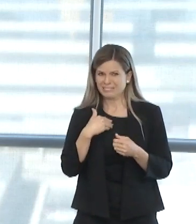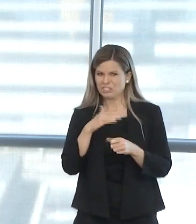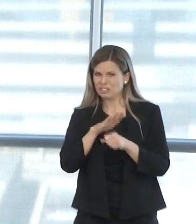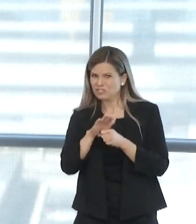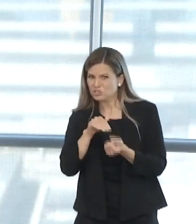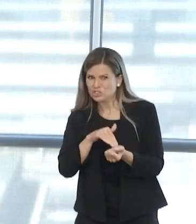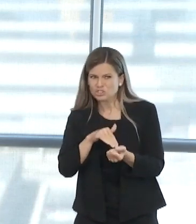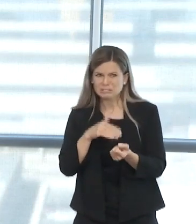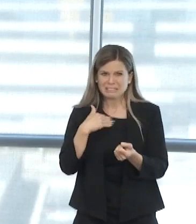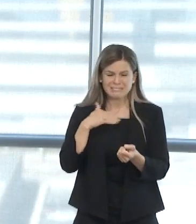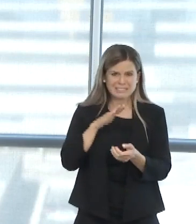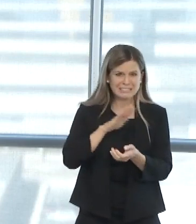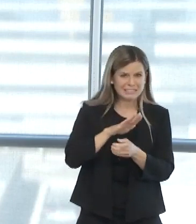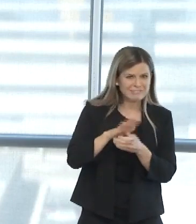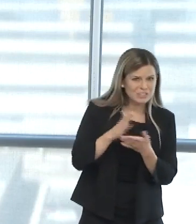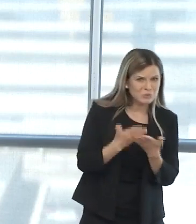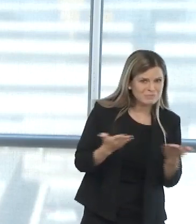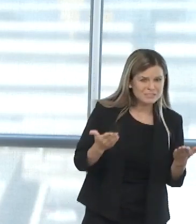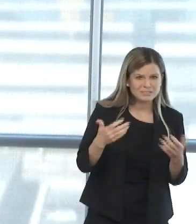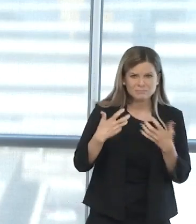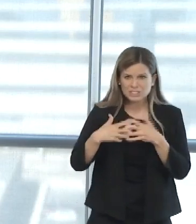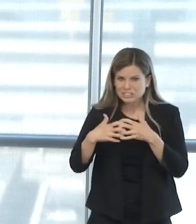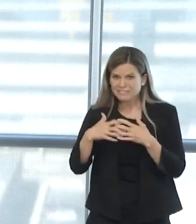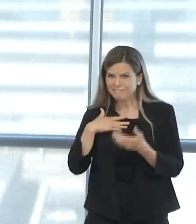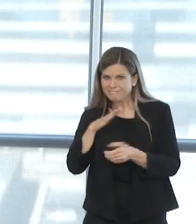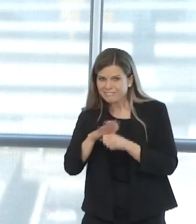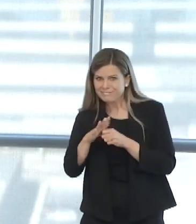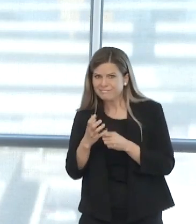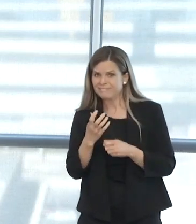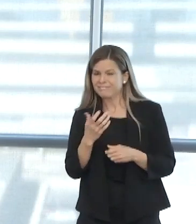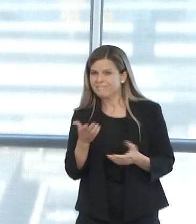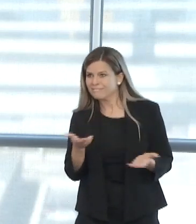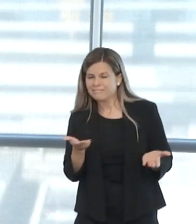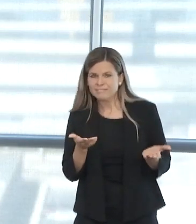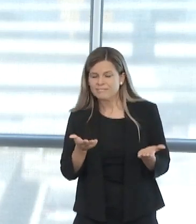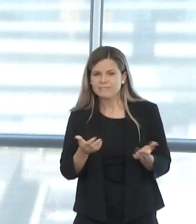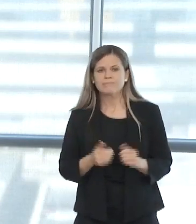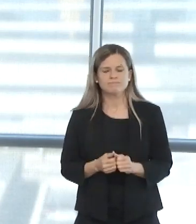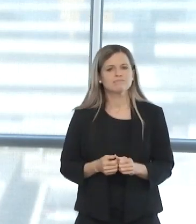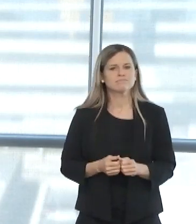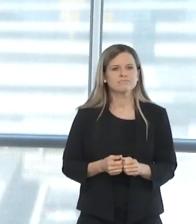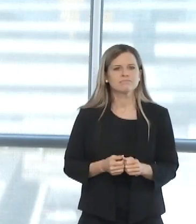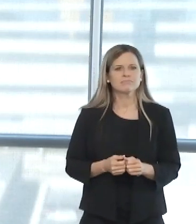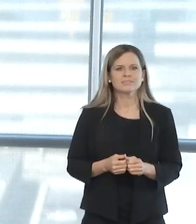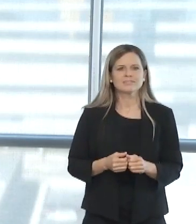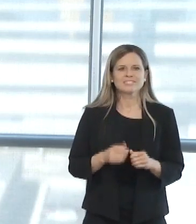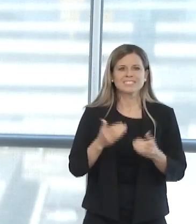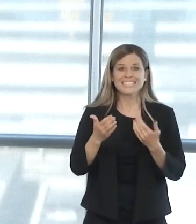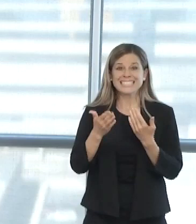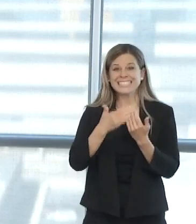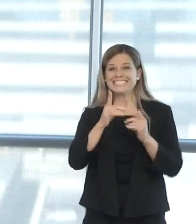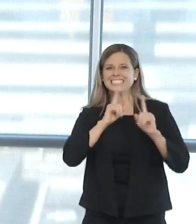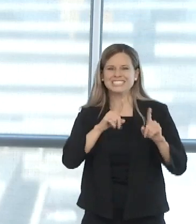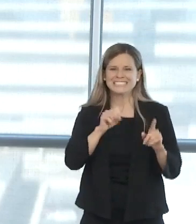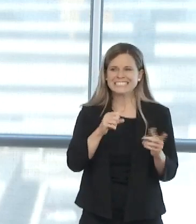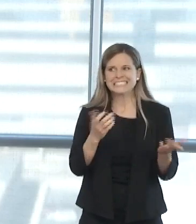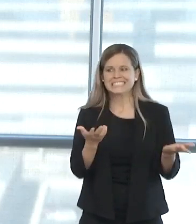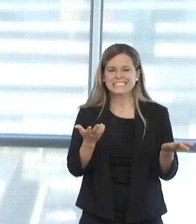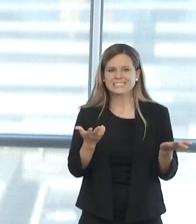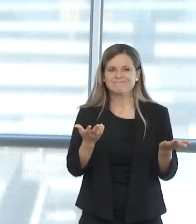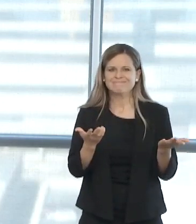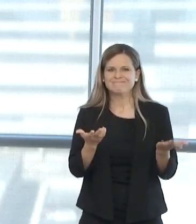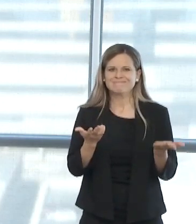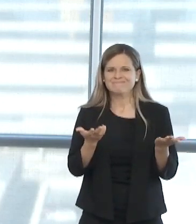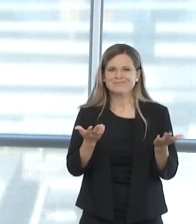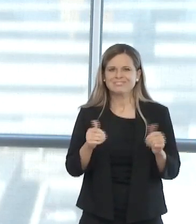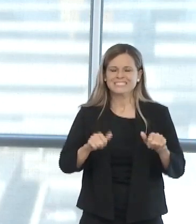to meet the needs in this pandemic? That's really not an easy question to answer. But as Oklahomans, we